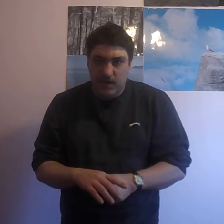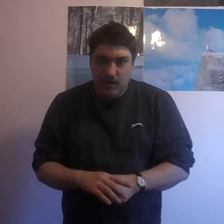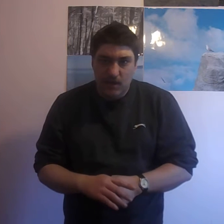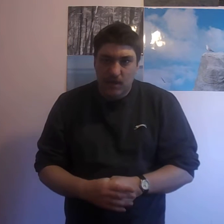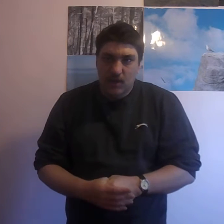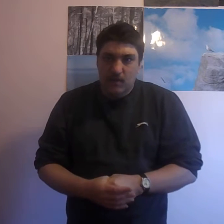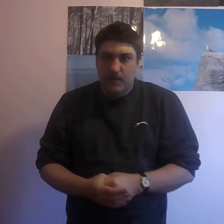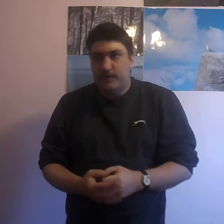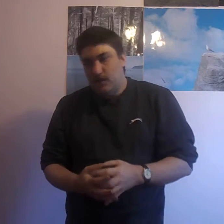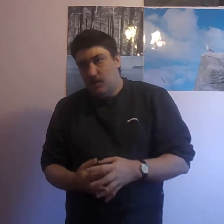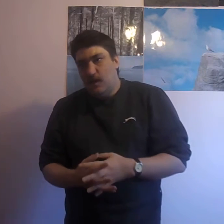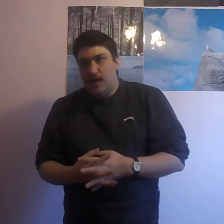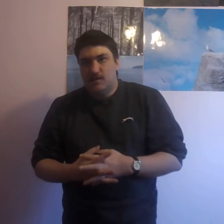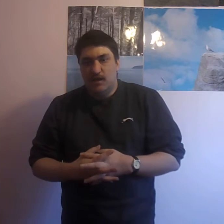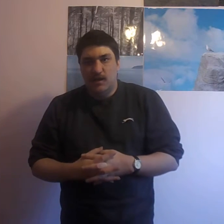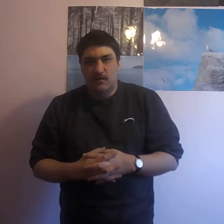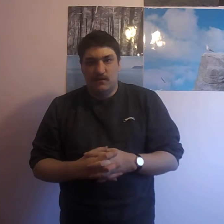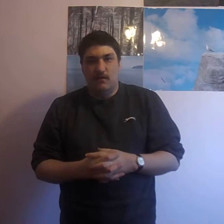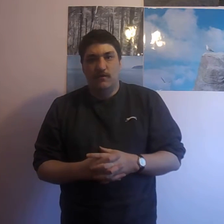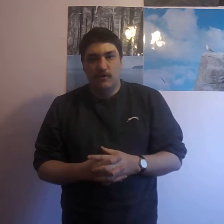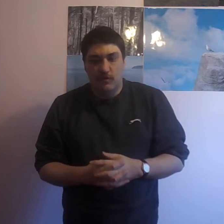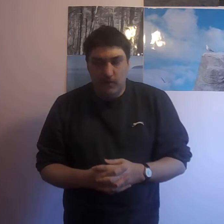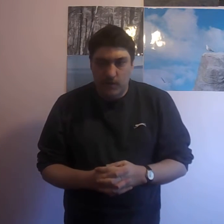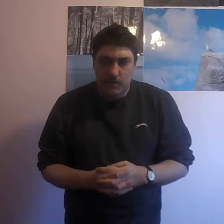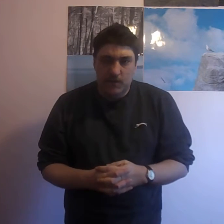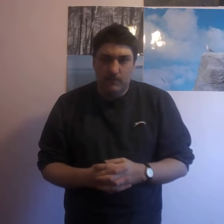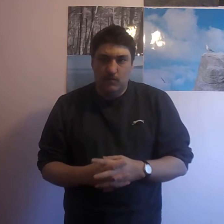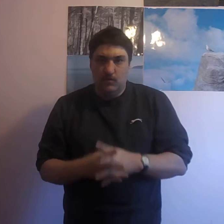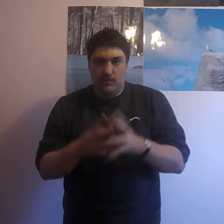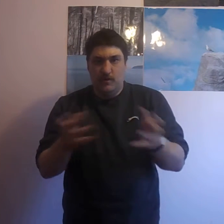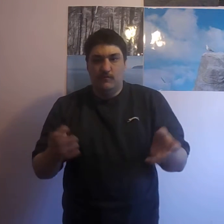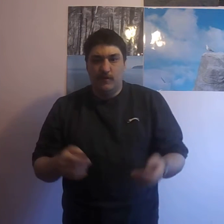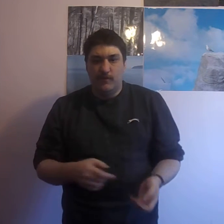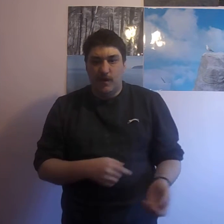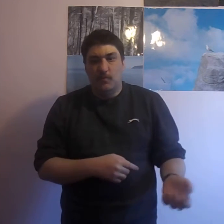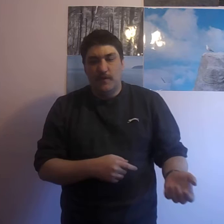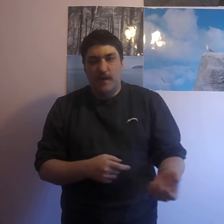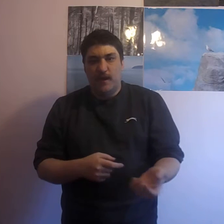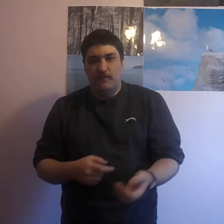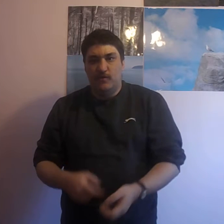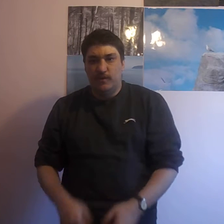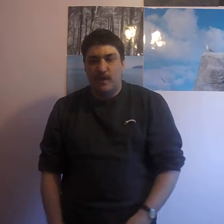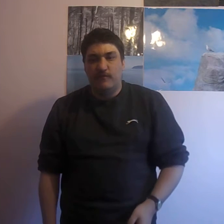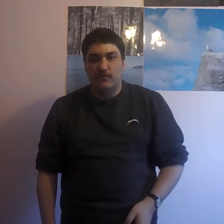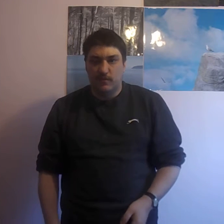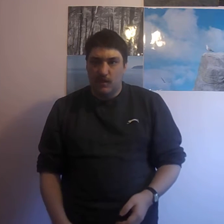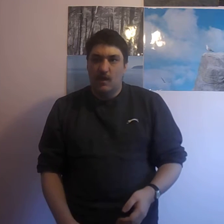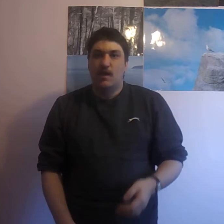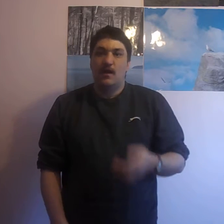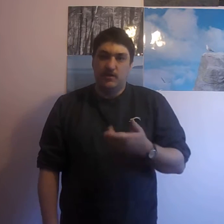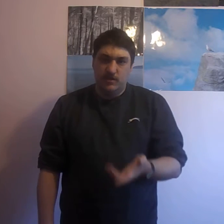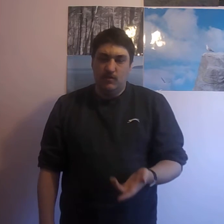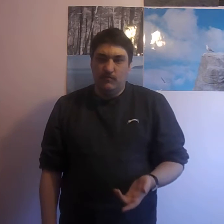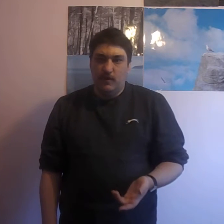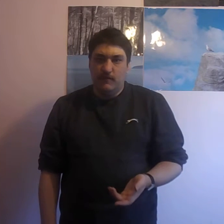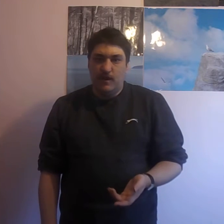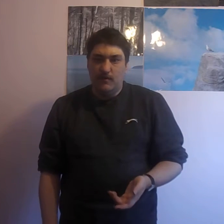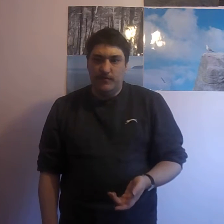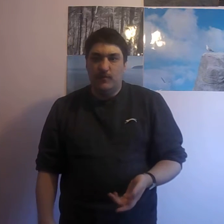that actually it's not you in the middle of a war zone running around with AK-47s. It's you running around with,